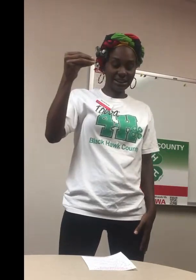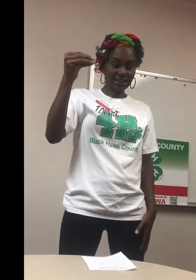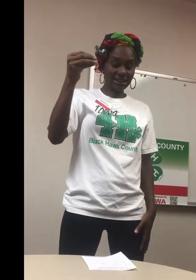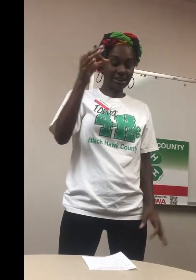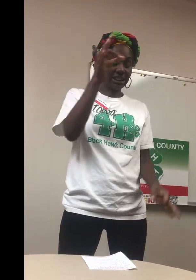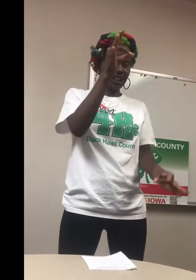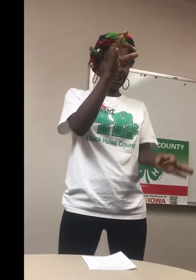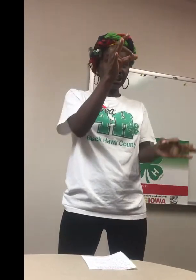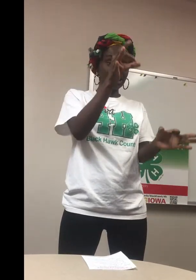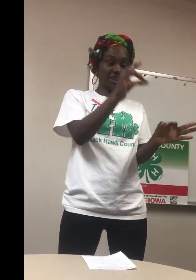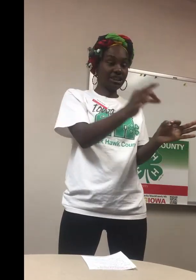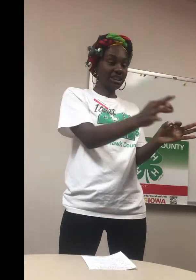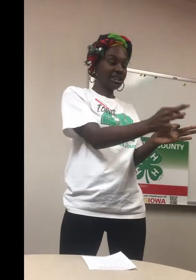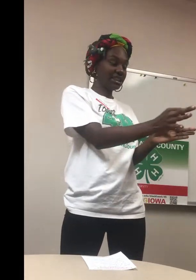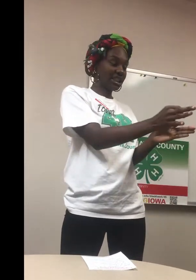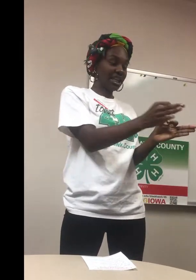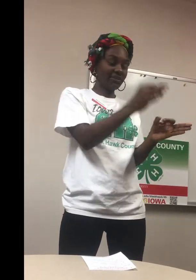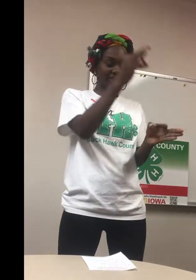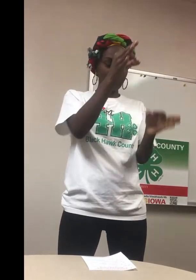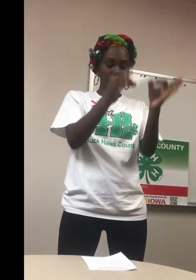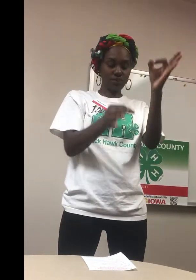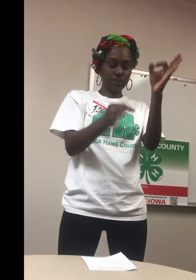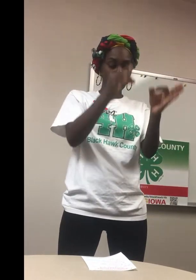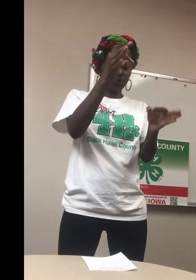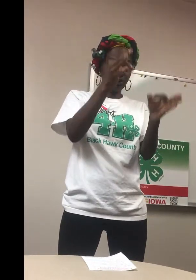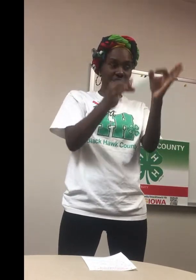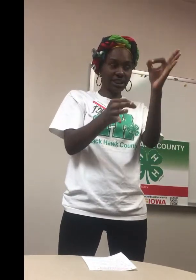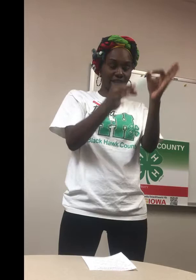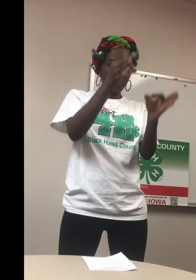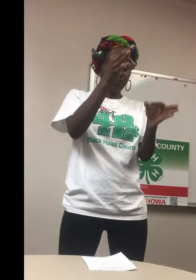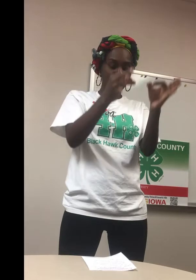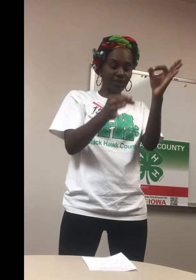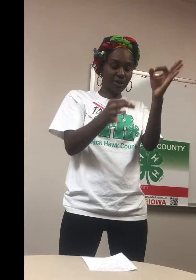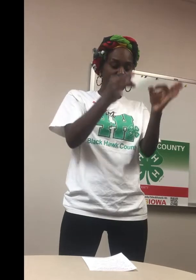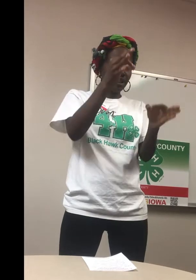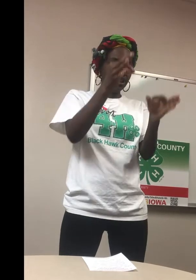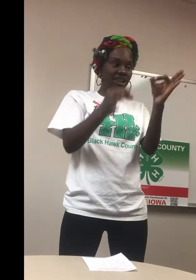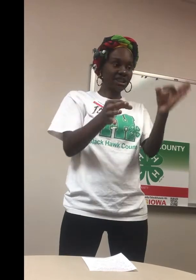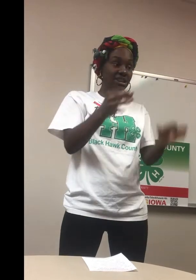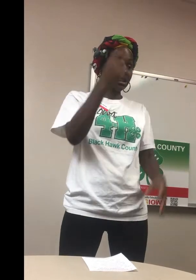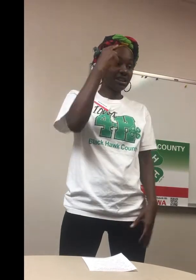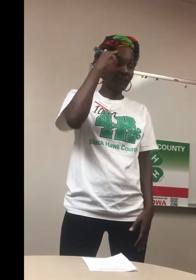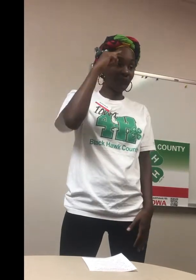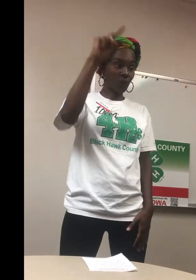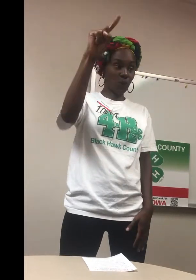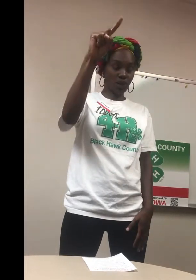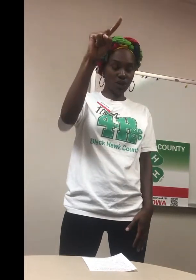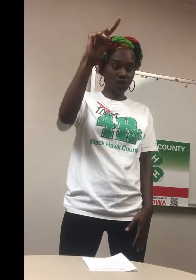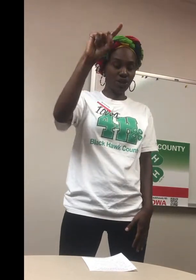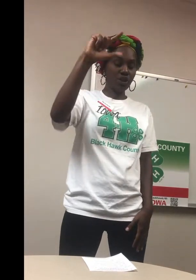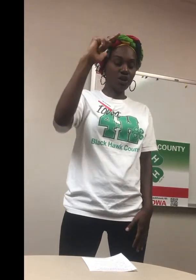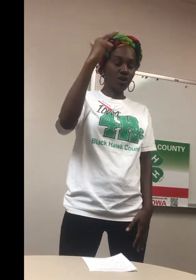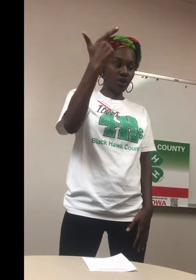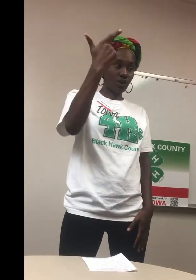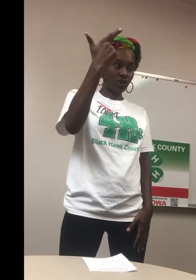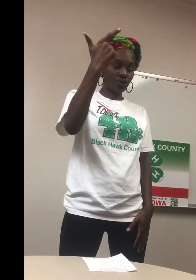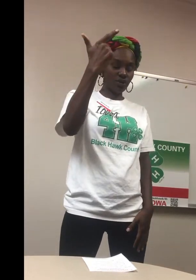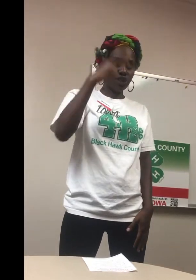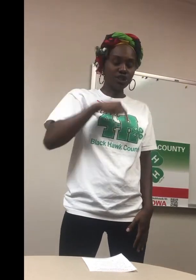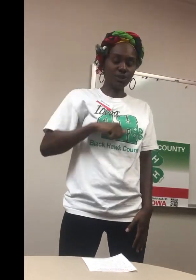And justice. The F's. One, scale. Okay. for all. So